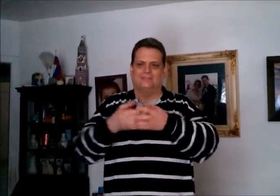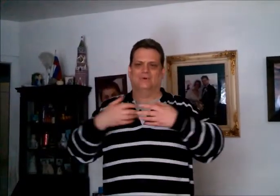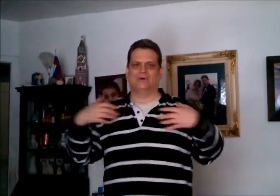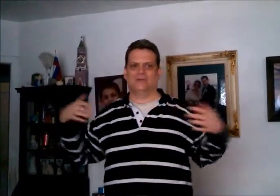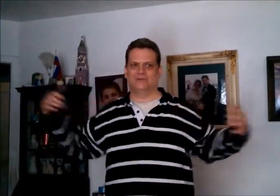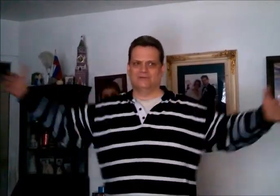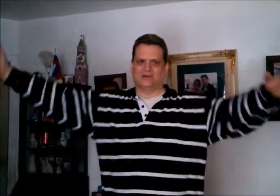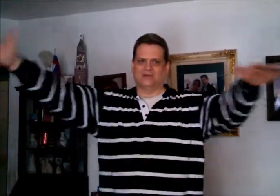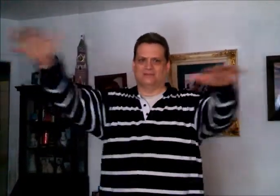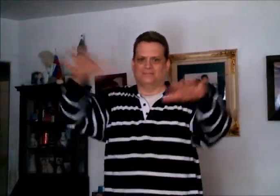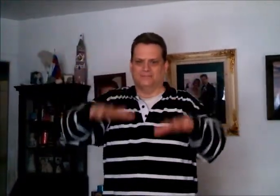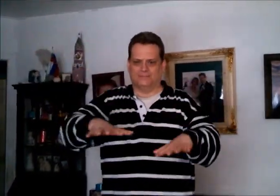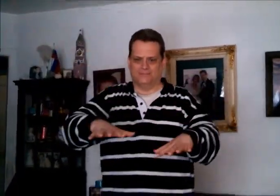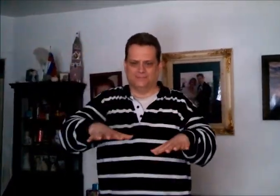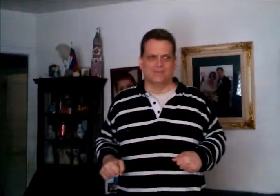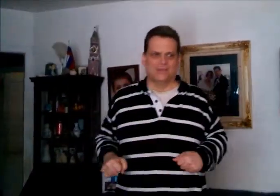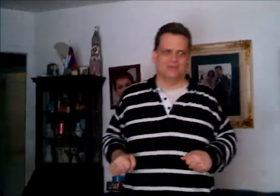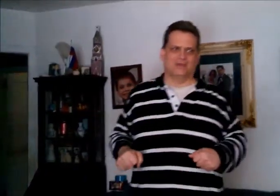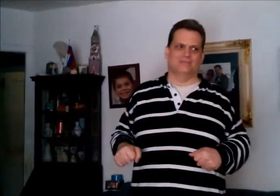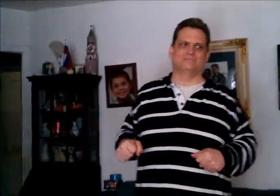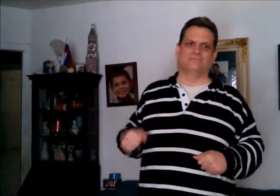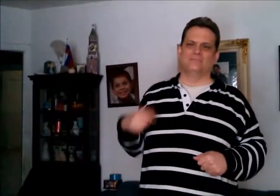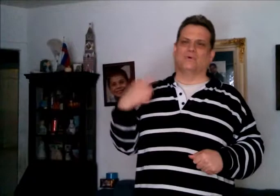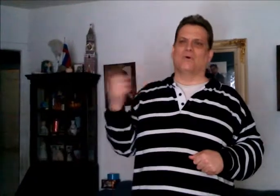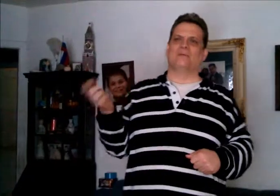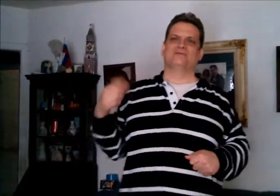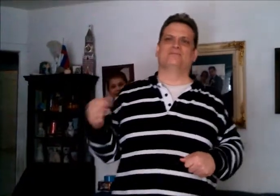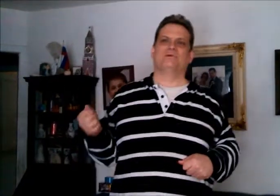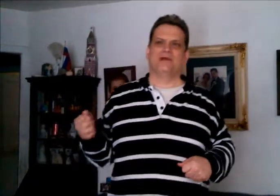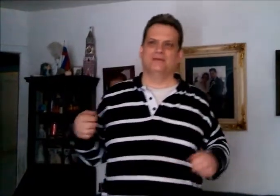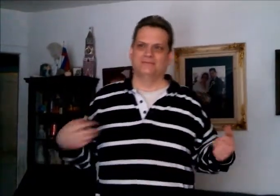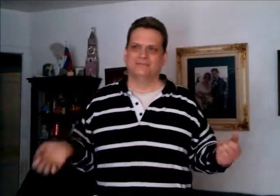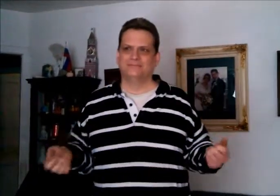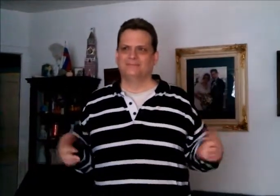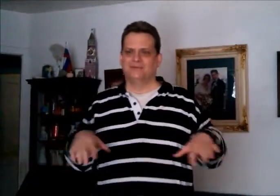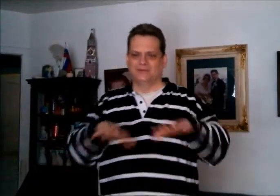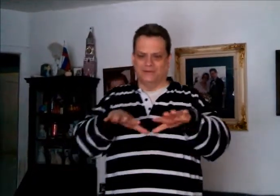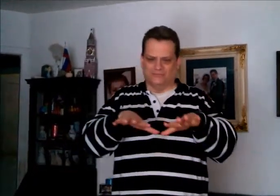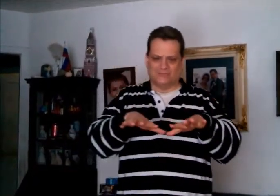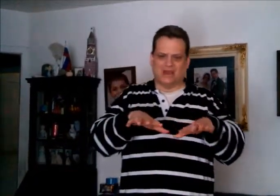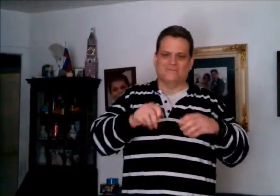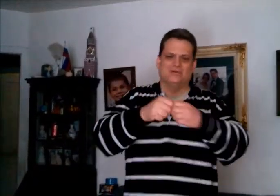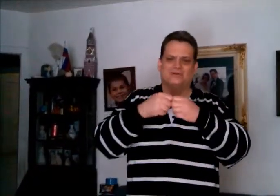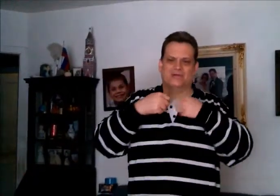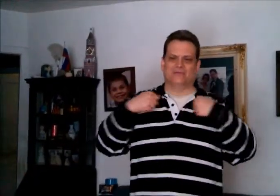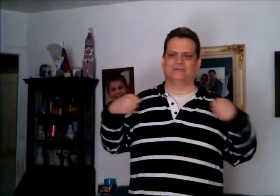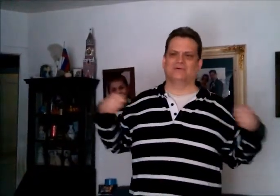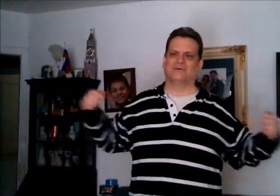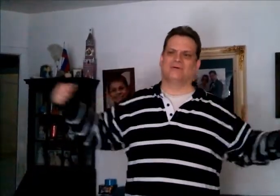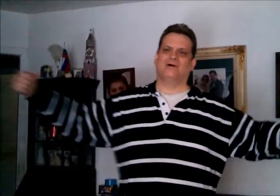All is calm. And then, all is bright. From calm, we can go again into all.